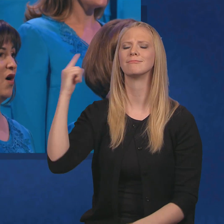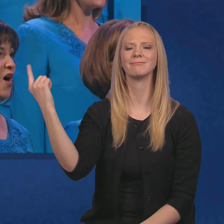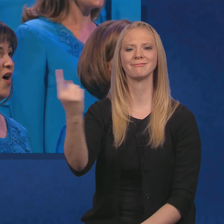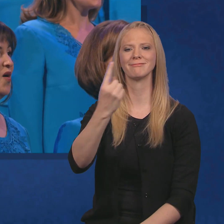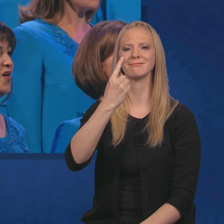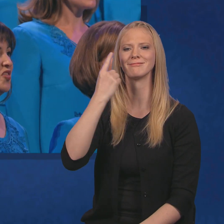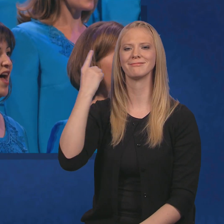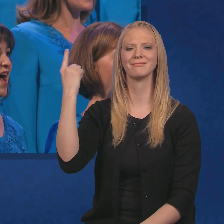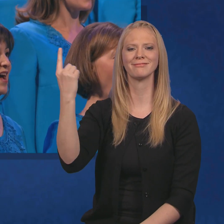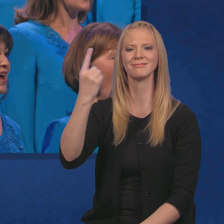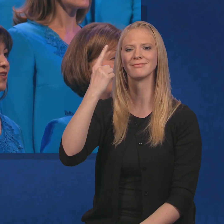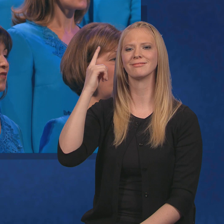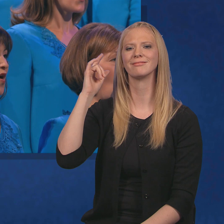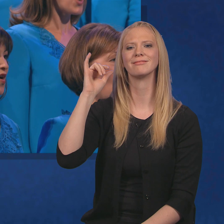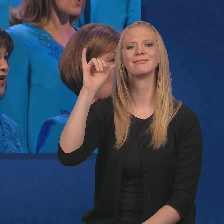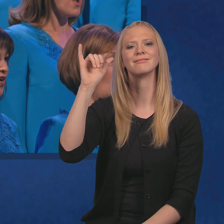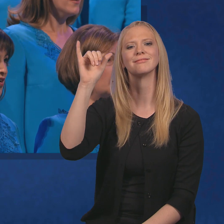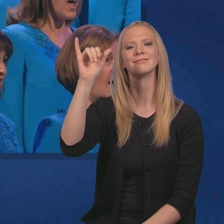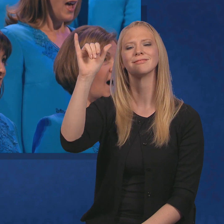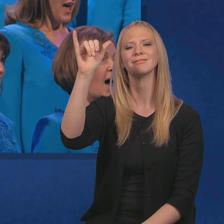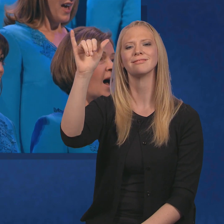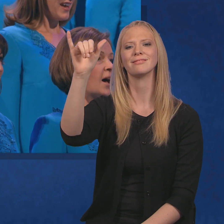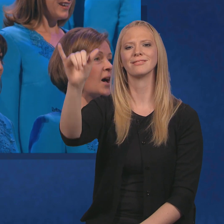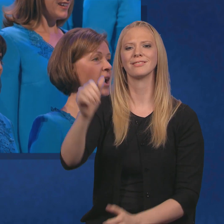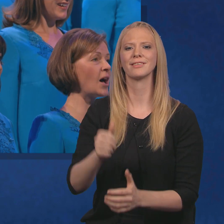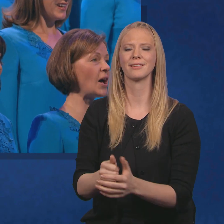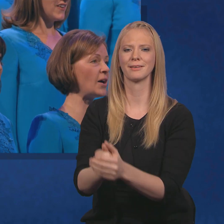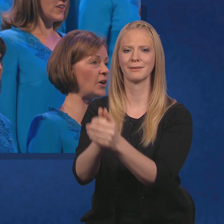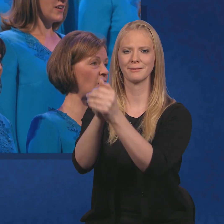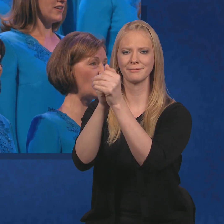Henceforth and forever,